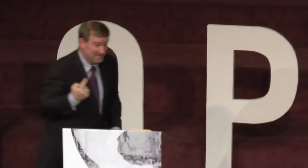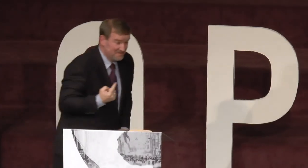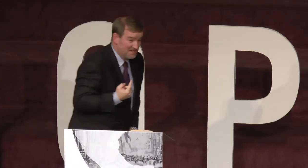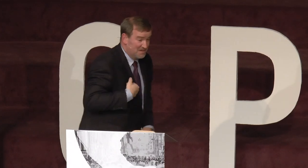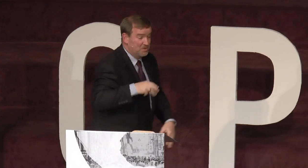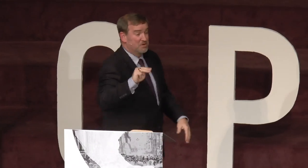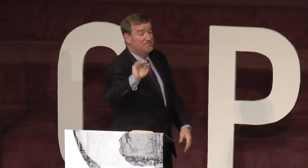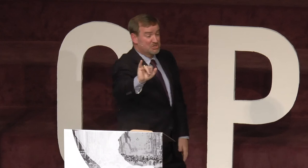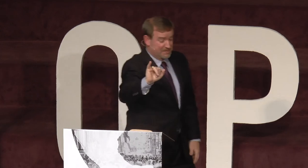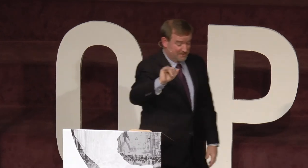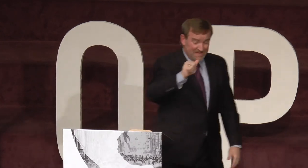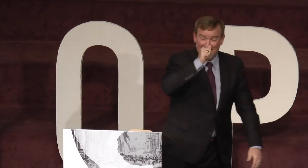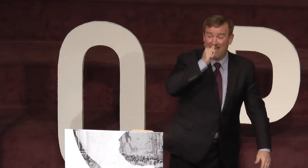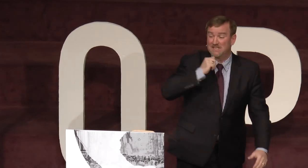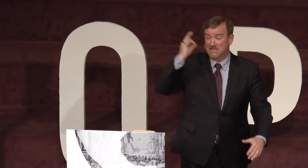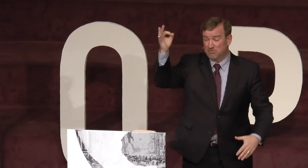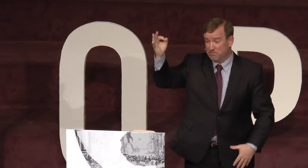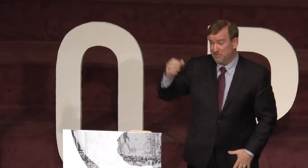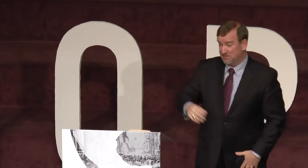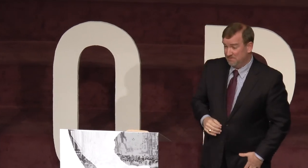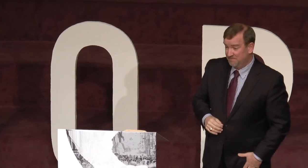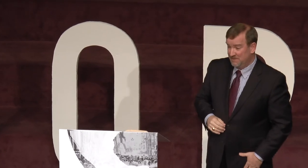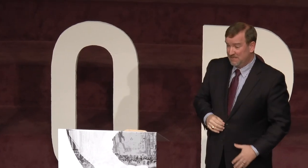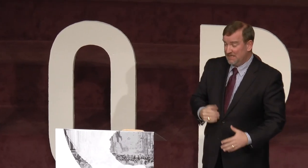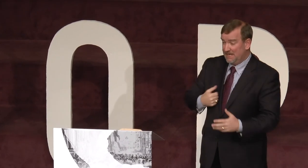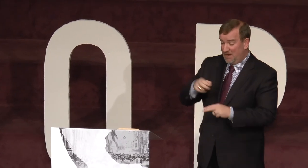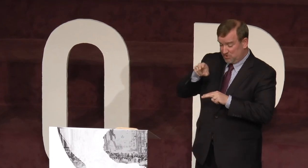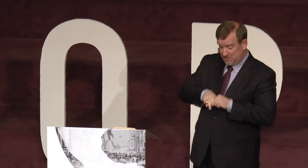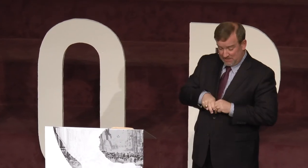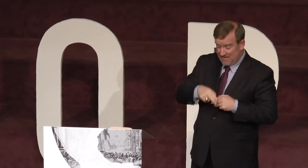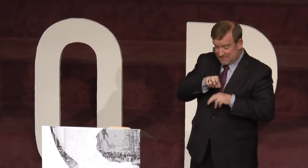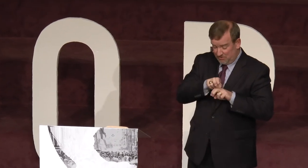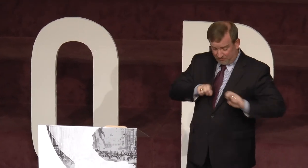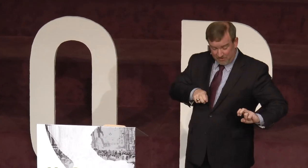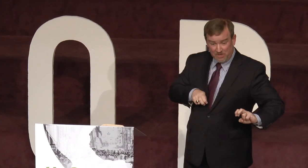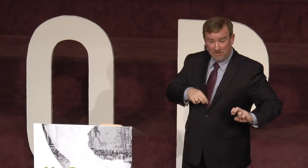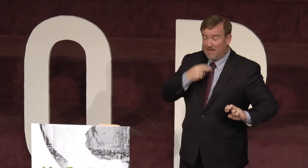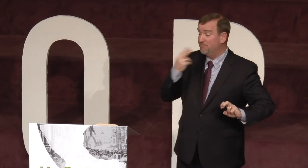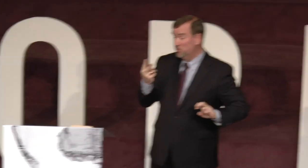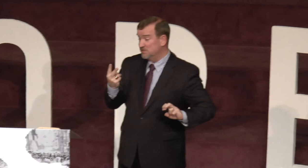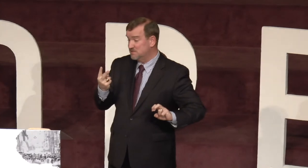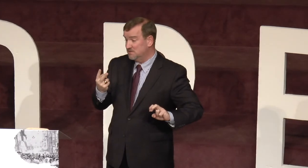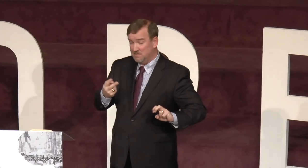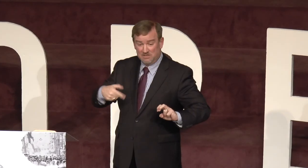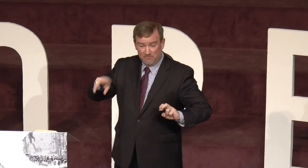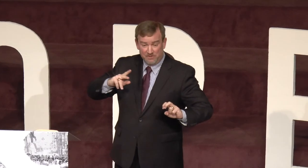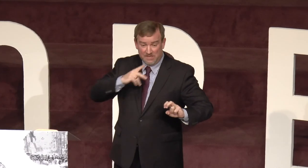though. We were in Michigan, and Alan Snare was preaching. And I was sitting, I sit on the front row, and I voice, you know, for the